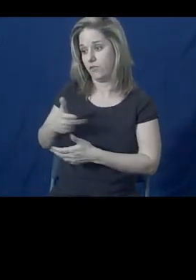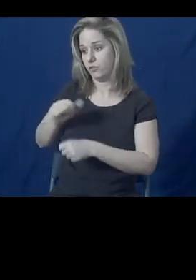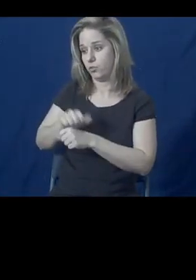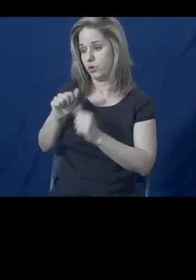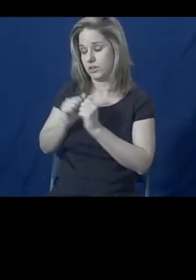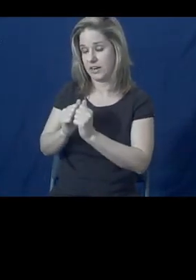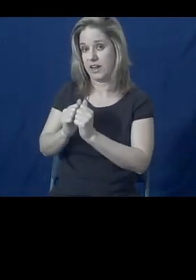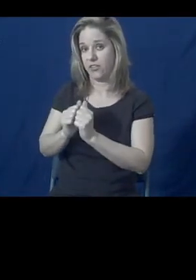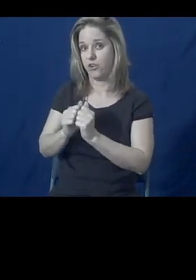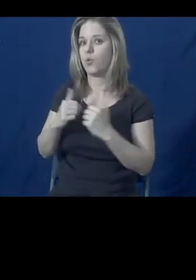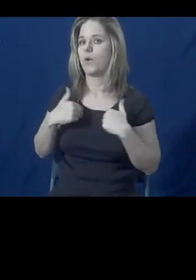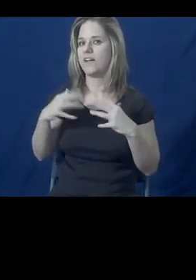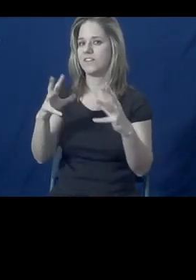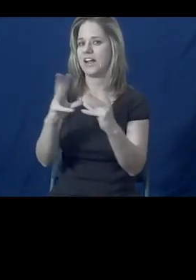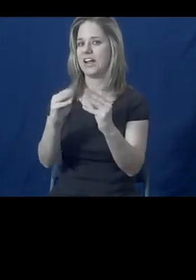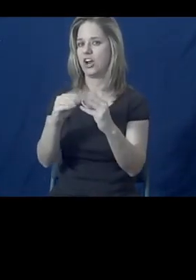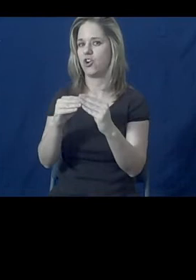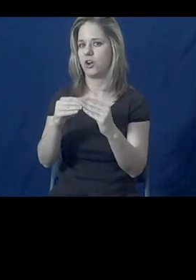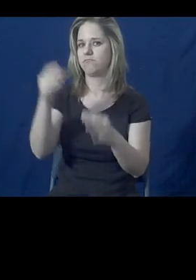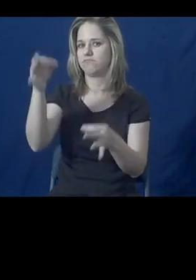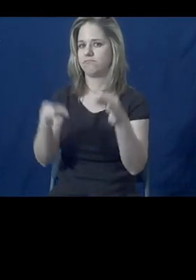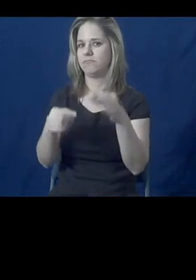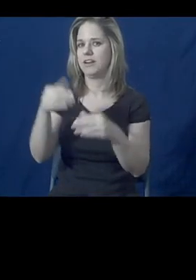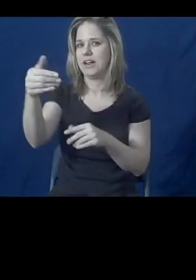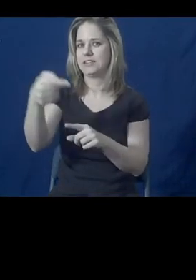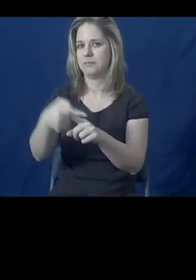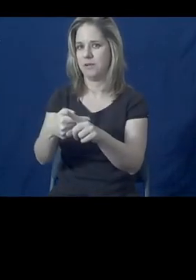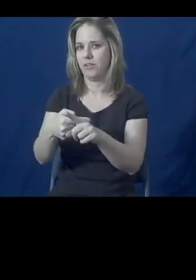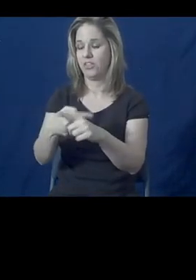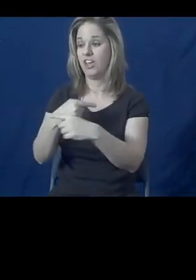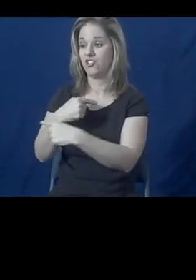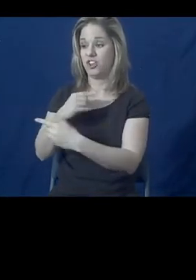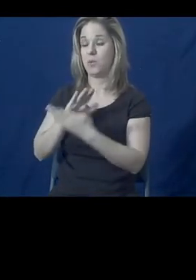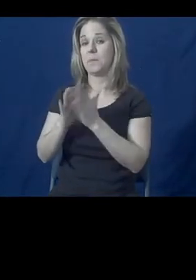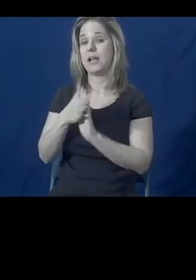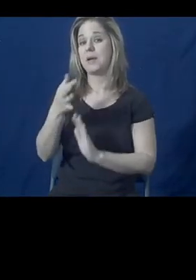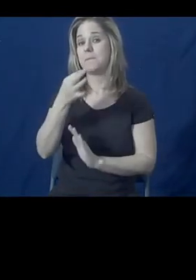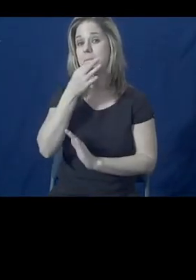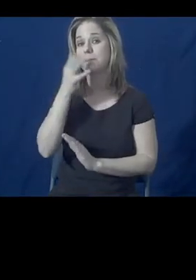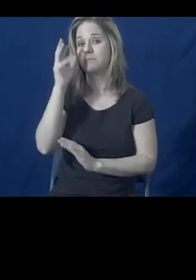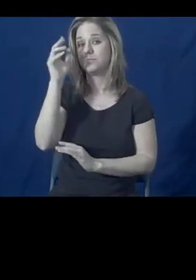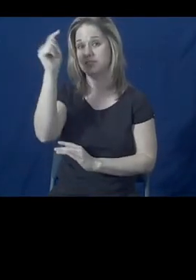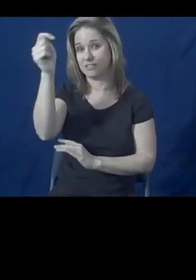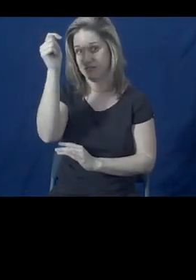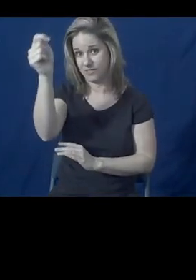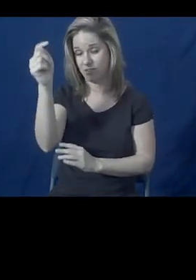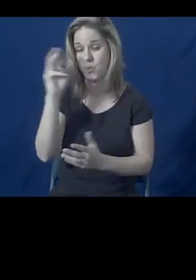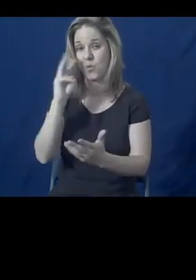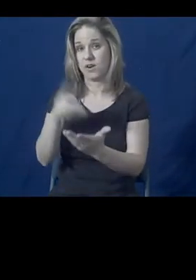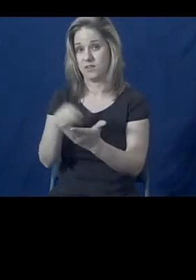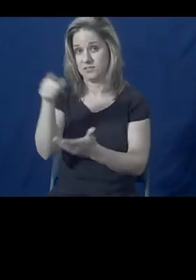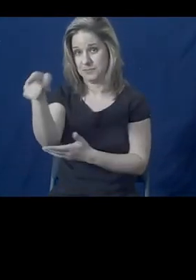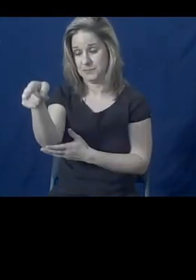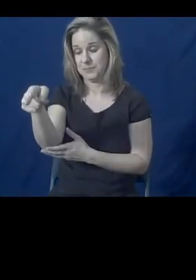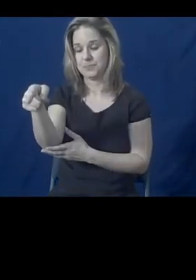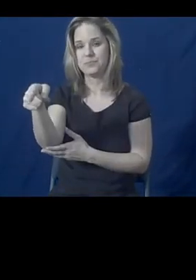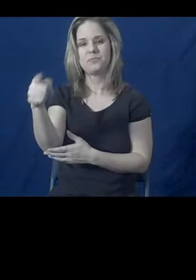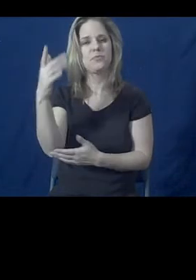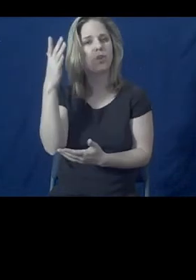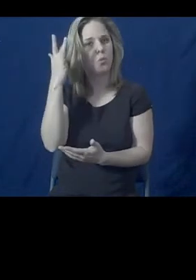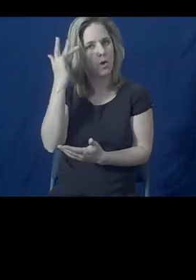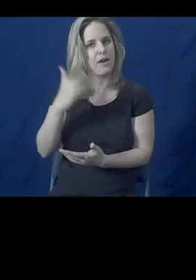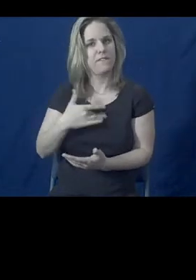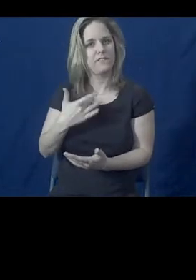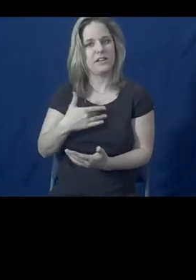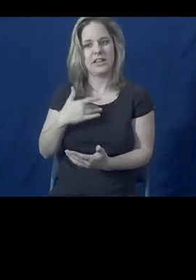up next month. The therapist, as an expert, is going to testify on the case, because we think that the client's